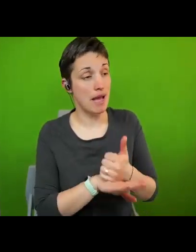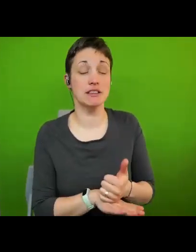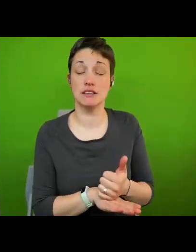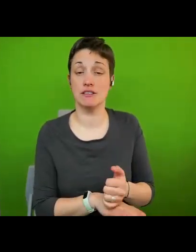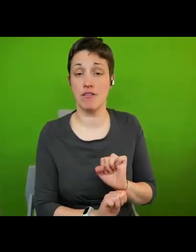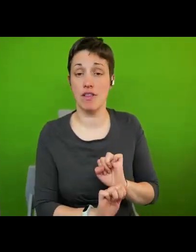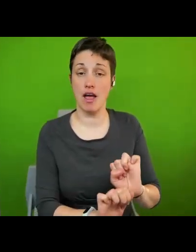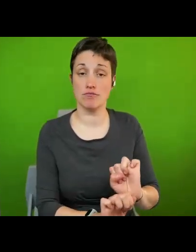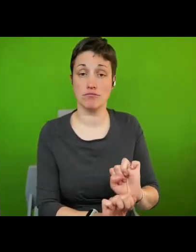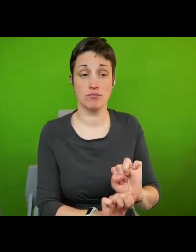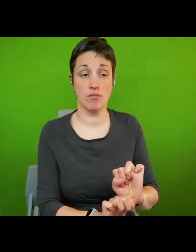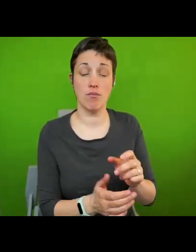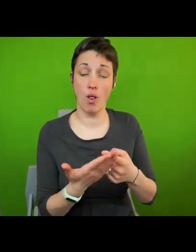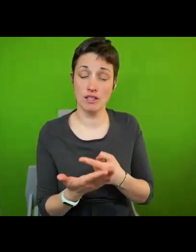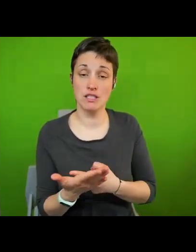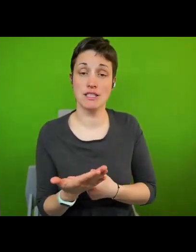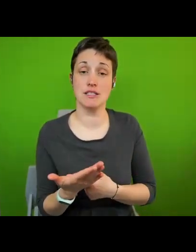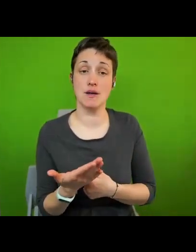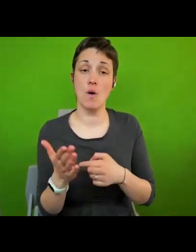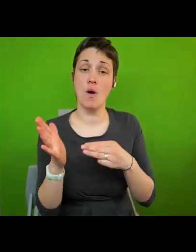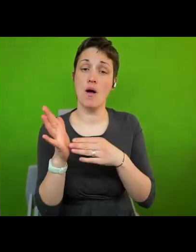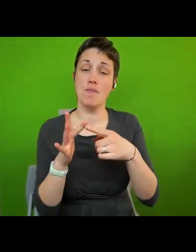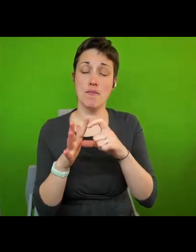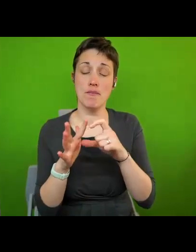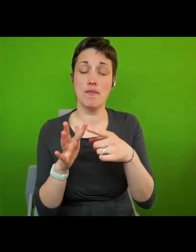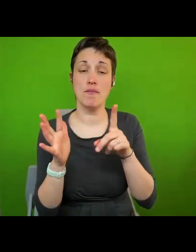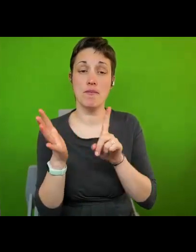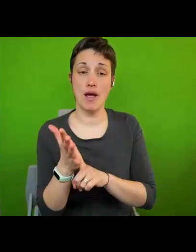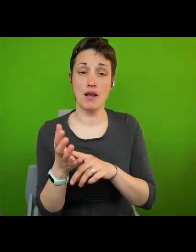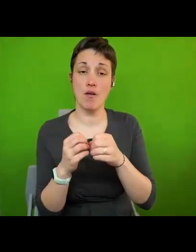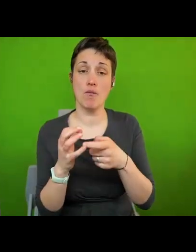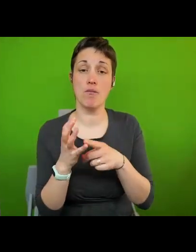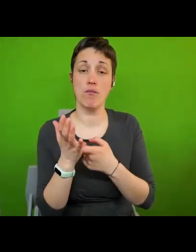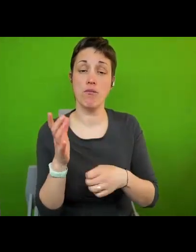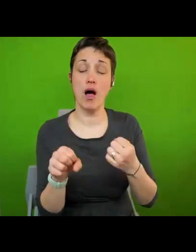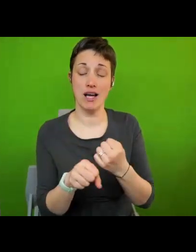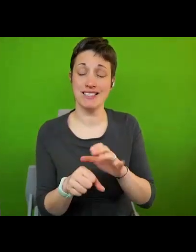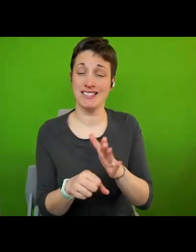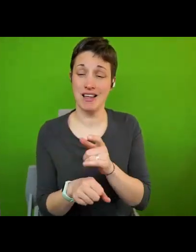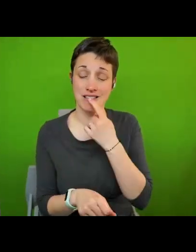integrated the convention on the rights of persons with disabilities